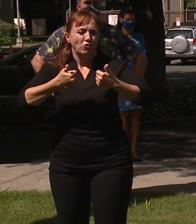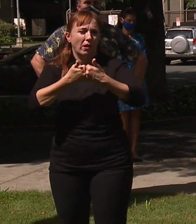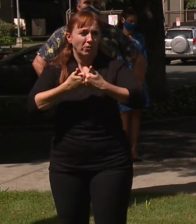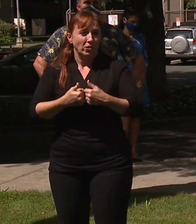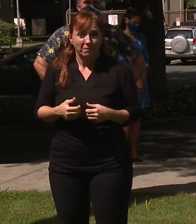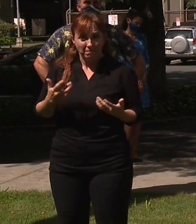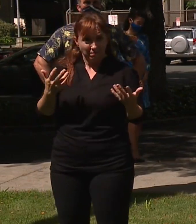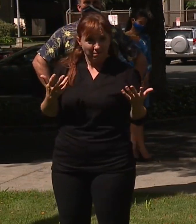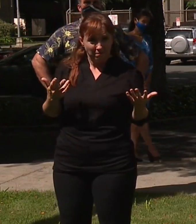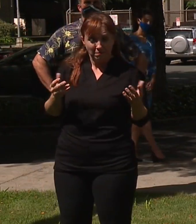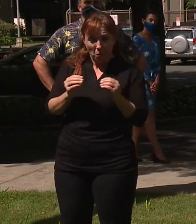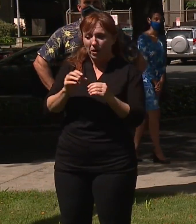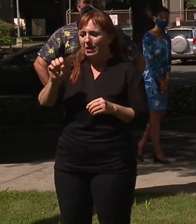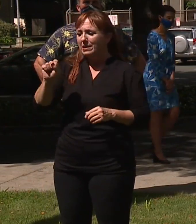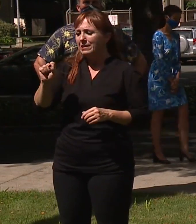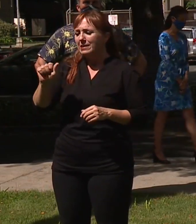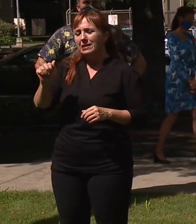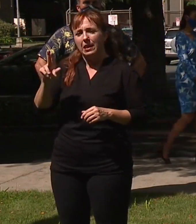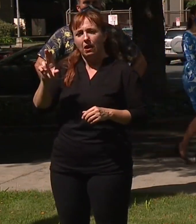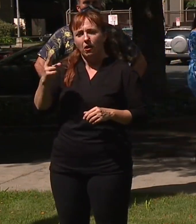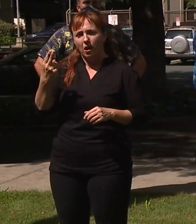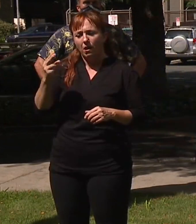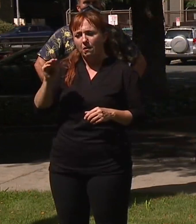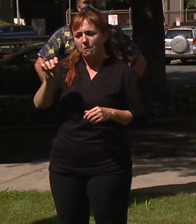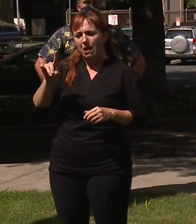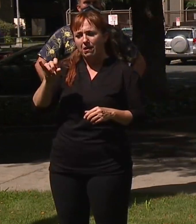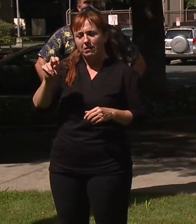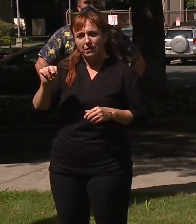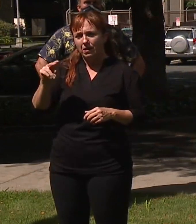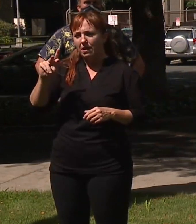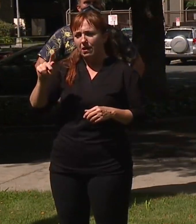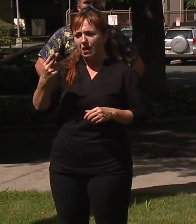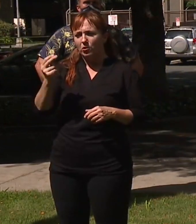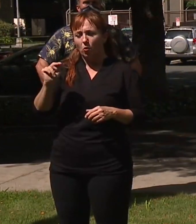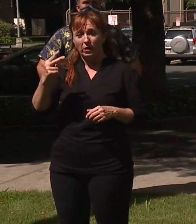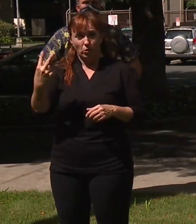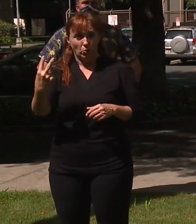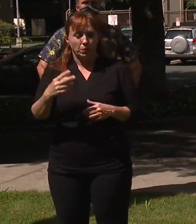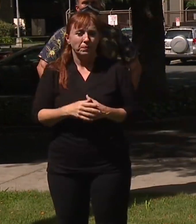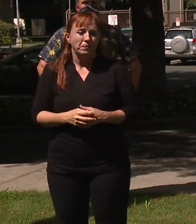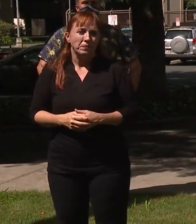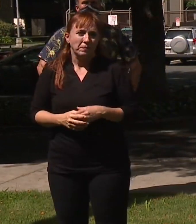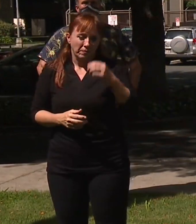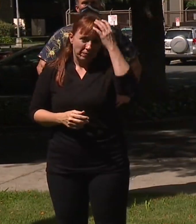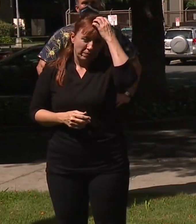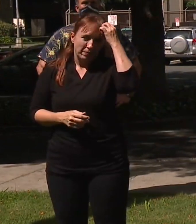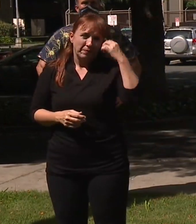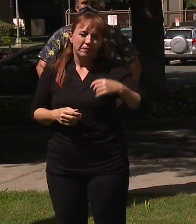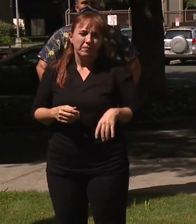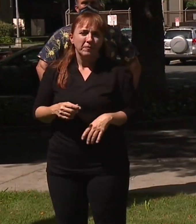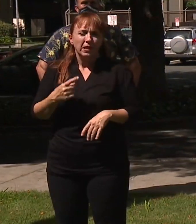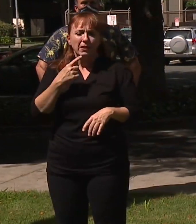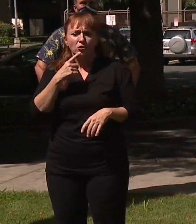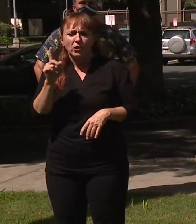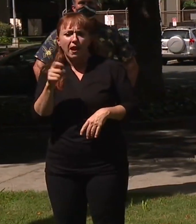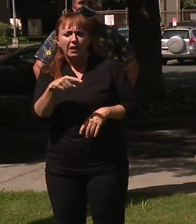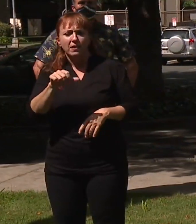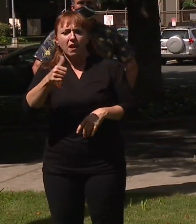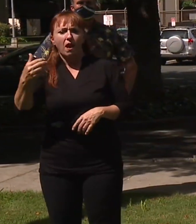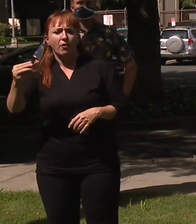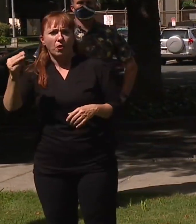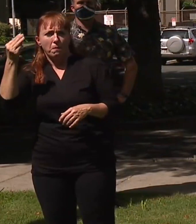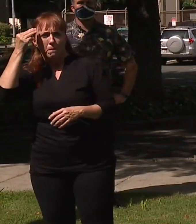Is that it? Mayor Sarah Madison, KHON2. She's asking about the mayor's, other mayor's concerns.